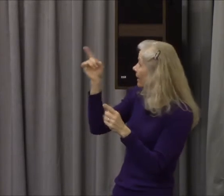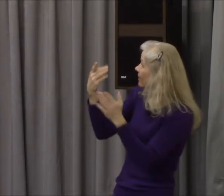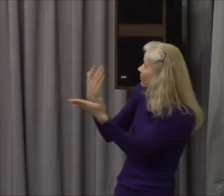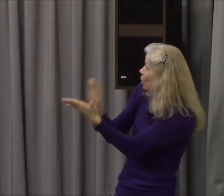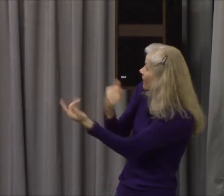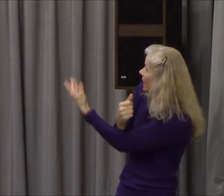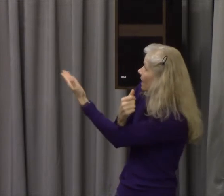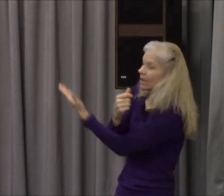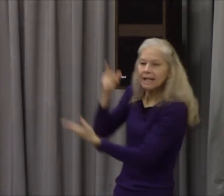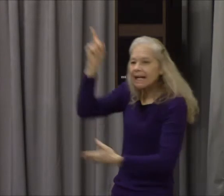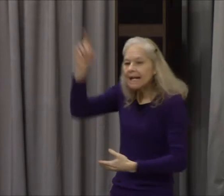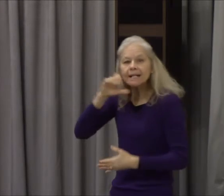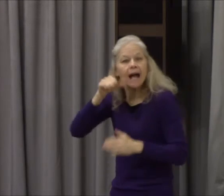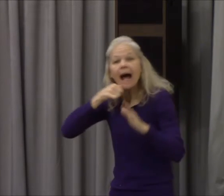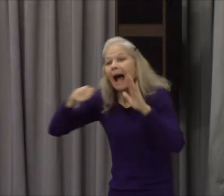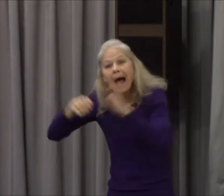who've been trying to hide from him since the garden